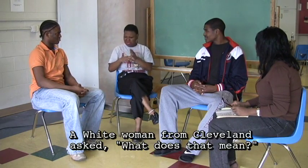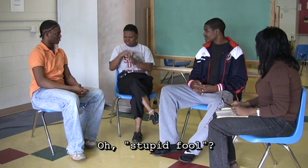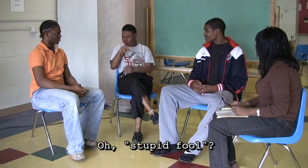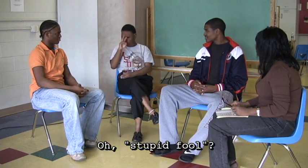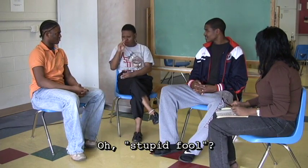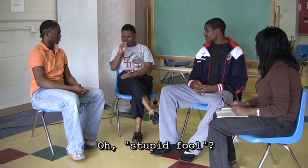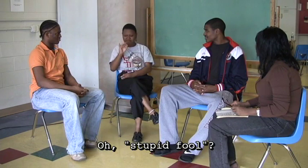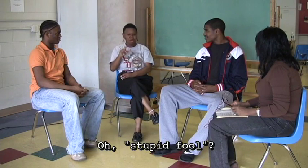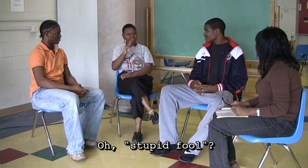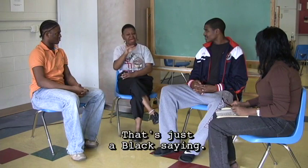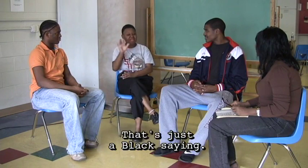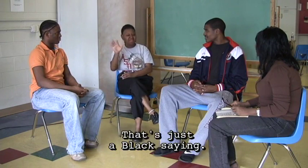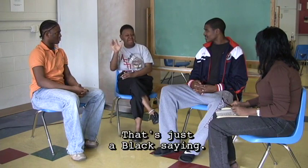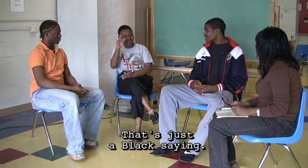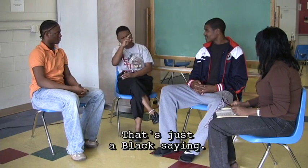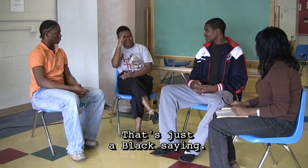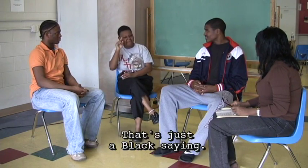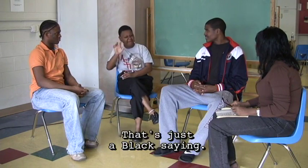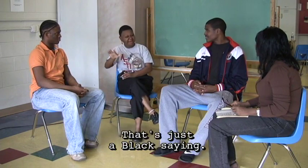mean? Oh, stupid fool? That's just a black saying.